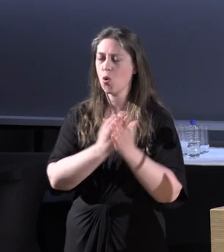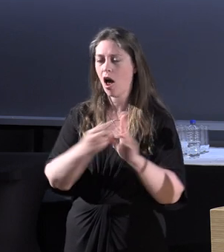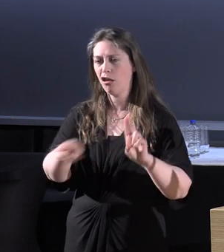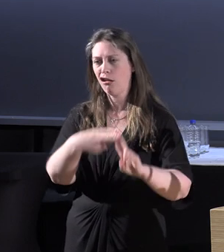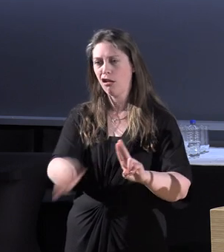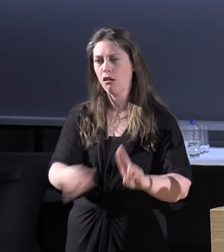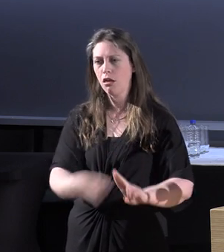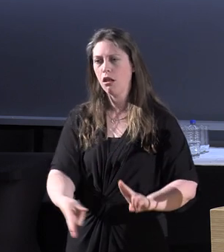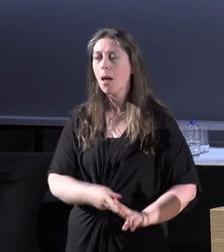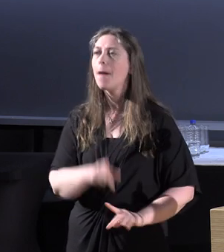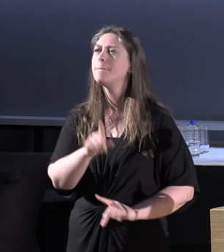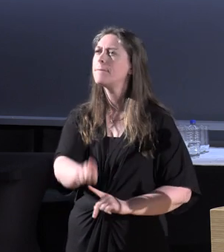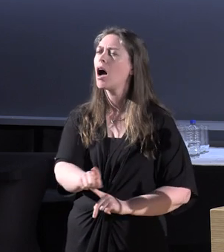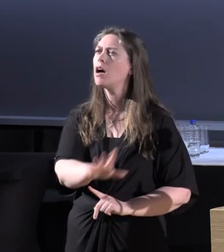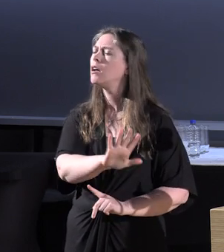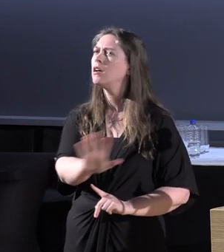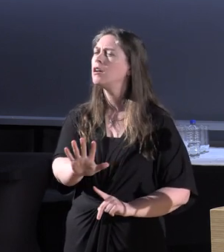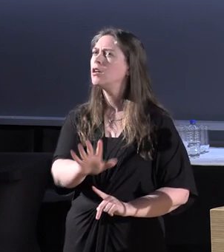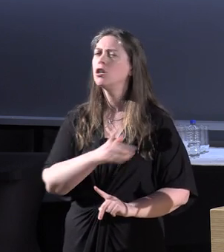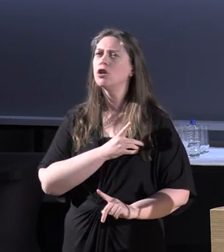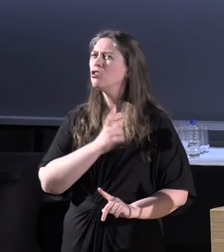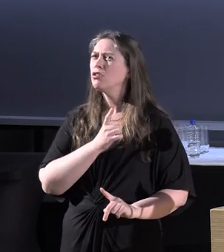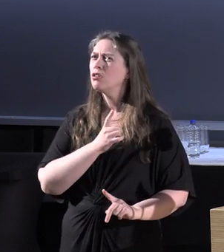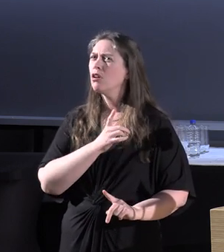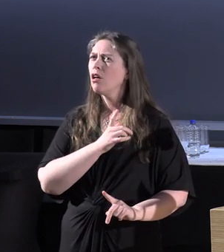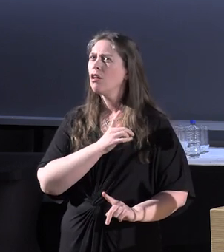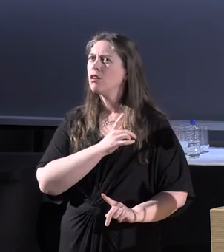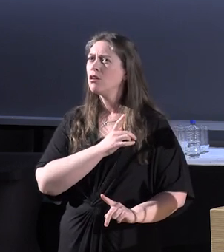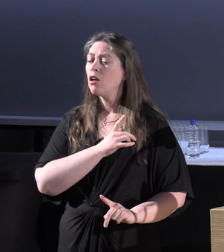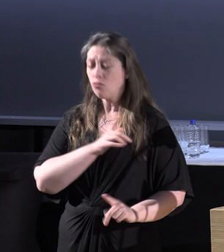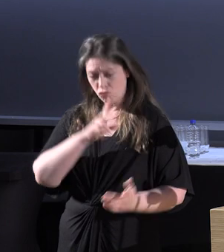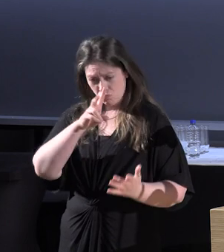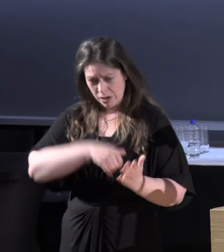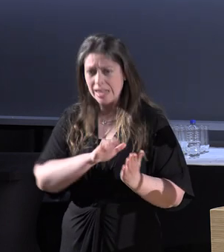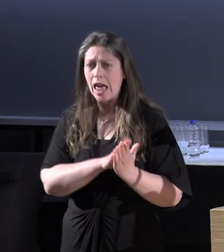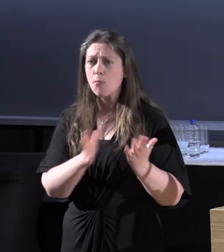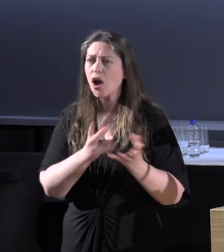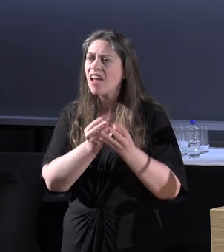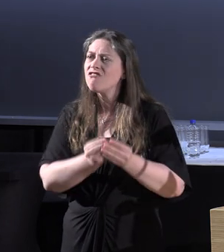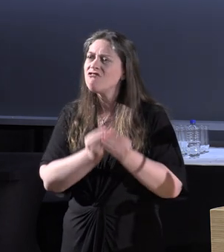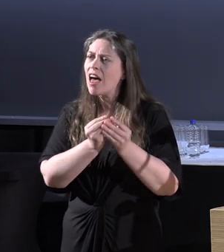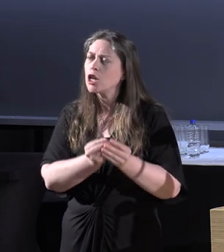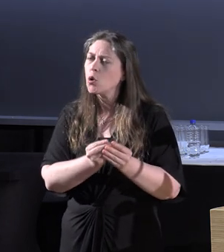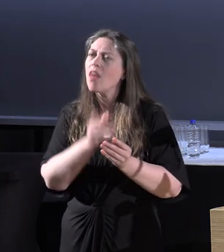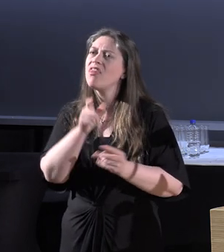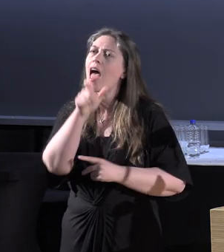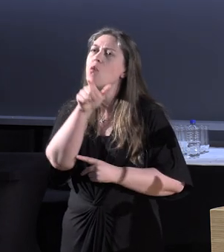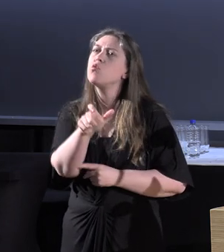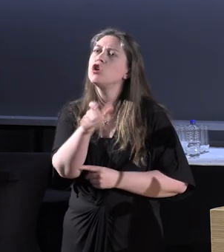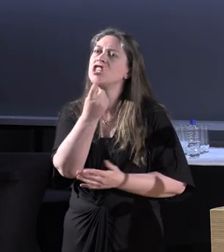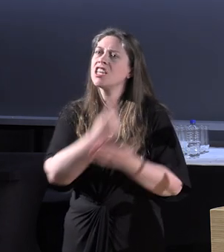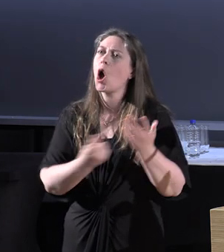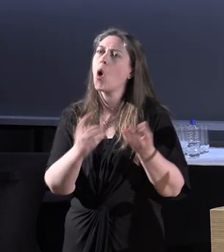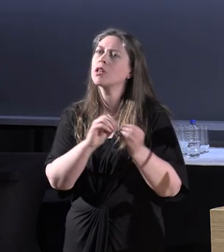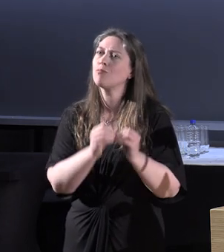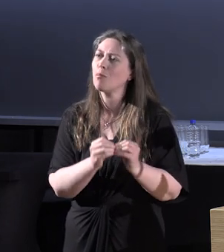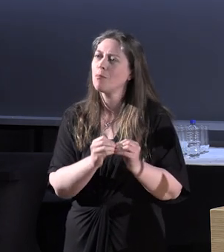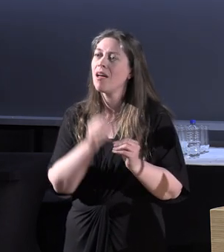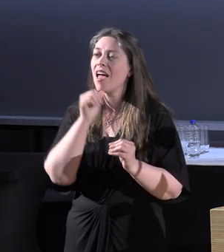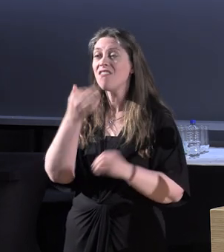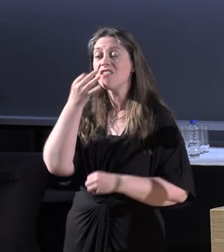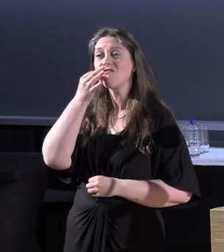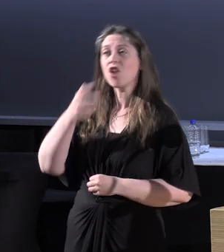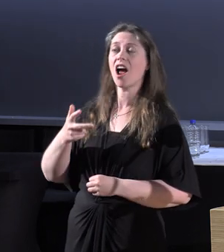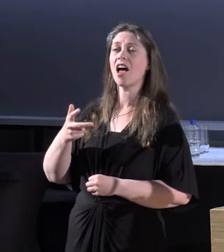But that's not, don't take anything away from reading the book because that word's in it. You know, if we were in